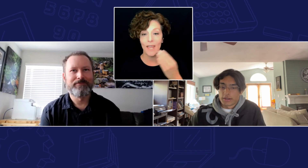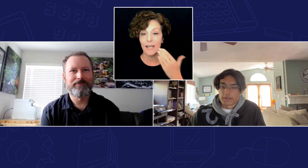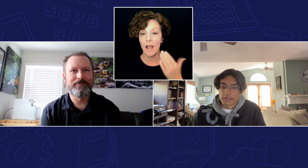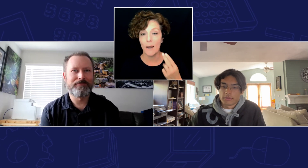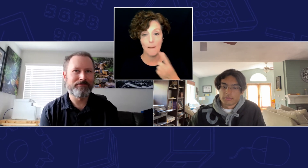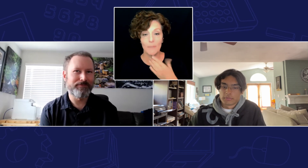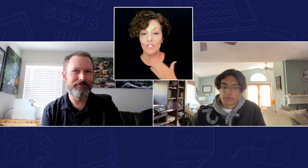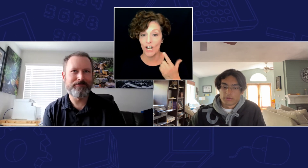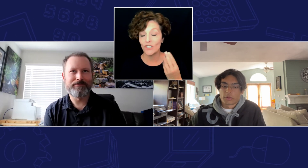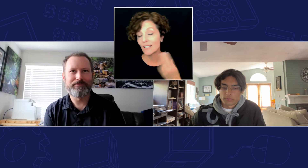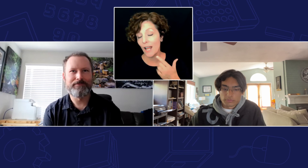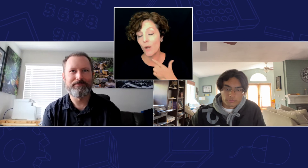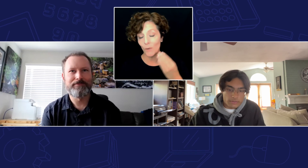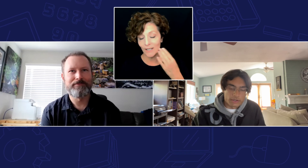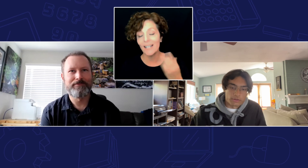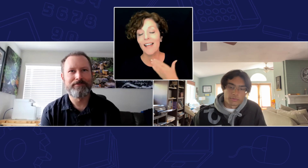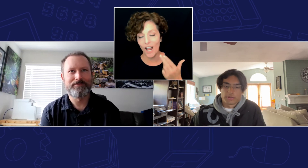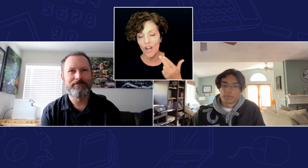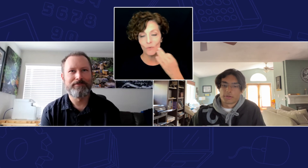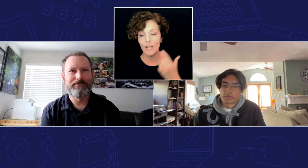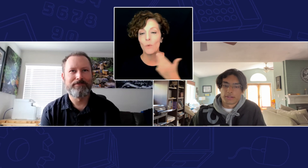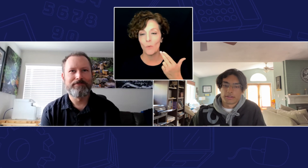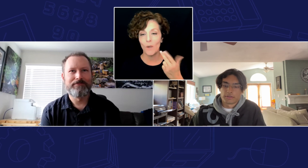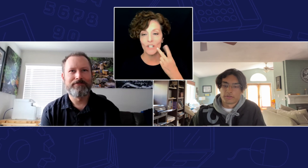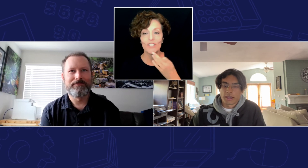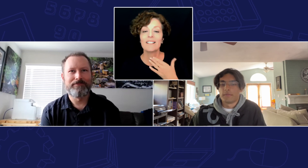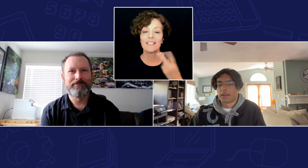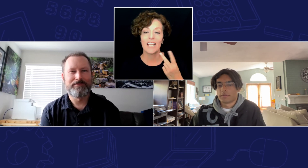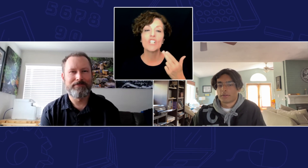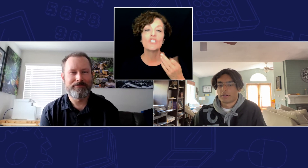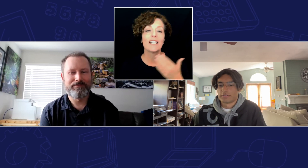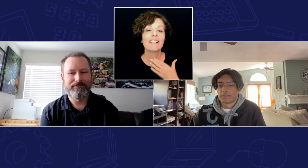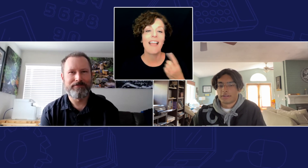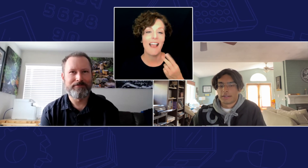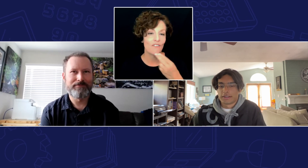would need so I agree with what you're saying just advocate for yourself and